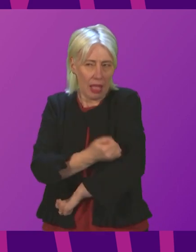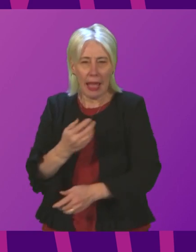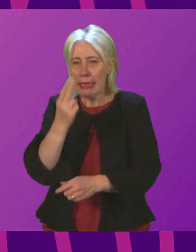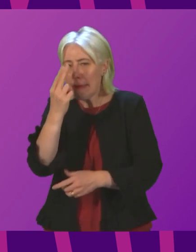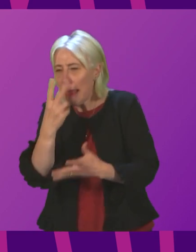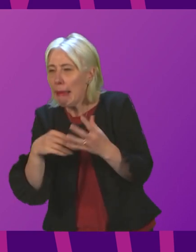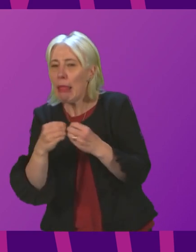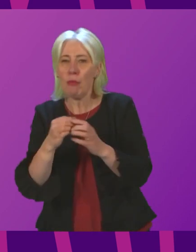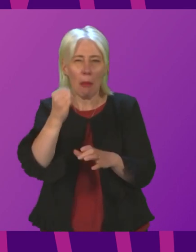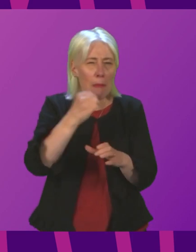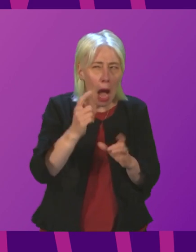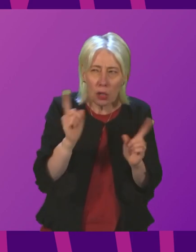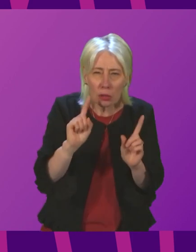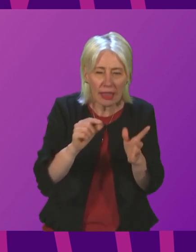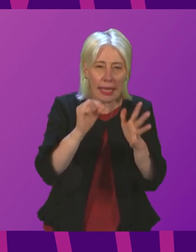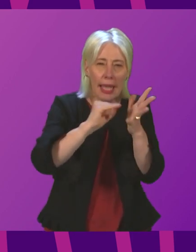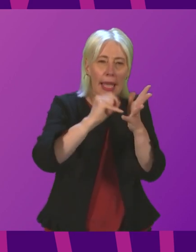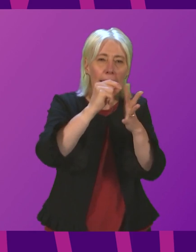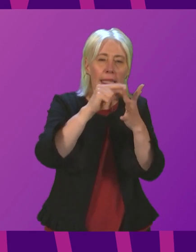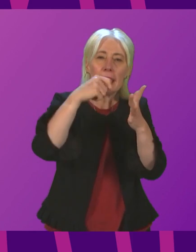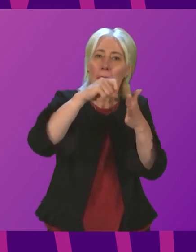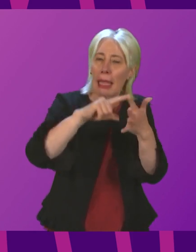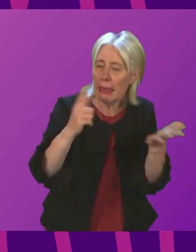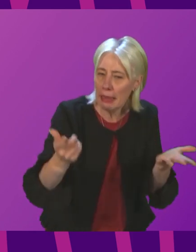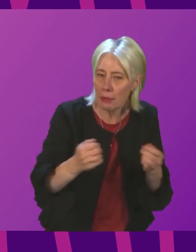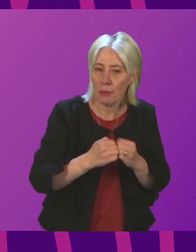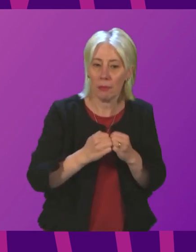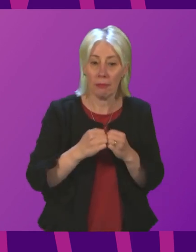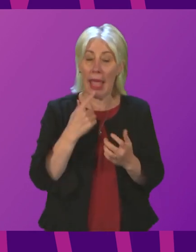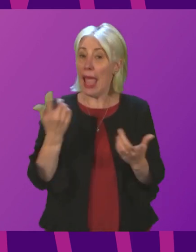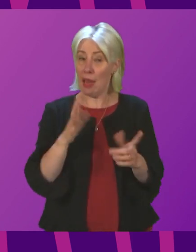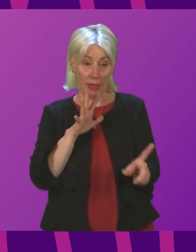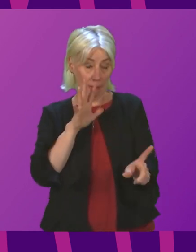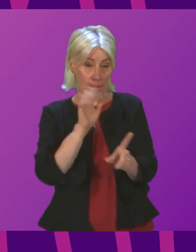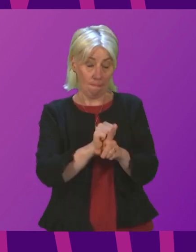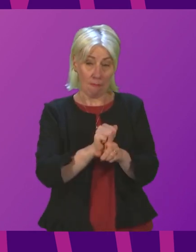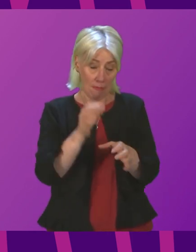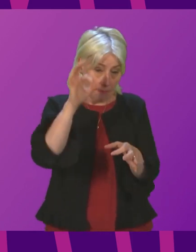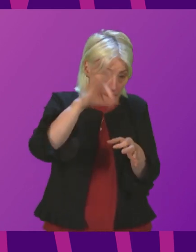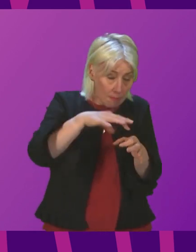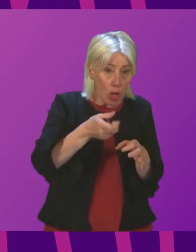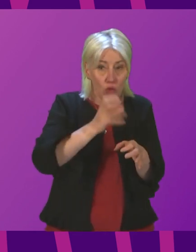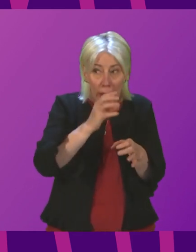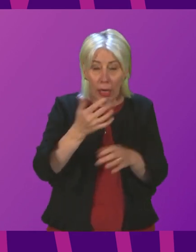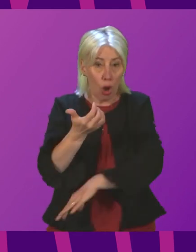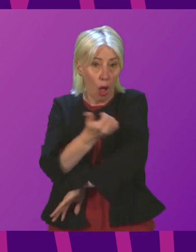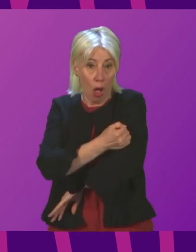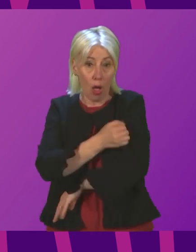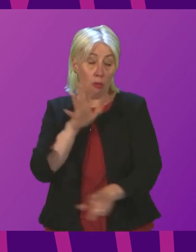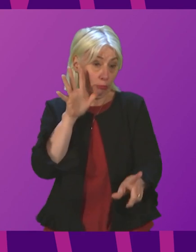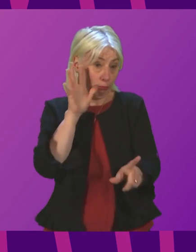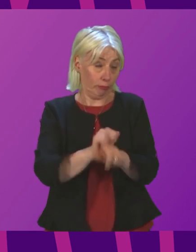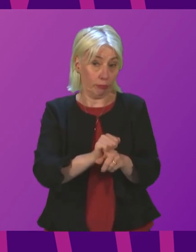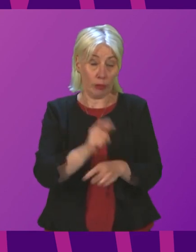Anyone who is found to spike a person will be arrested and may be prosecuted. Police Scotland are pursuing every single report of spiking